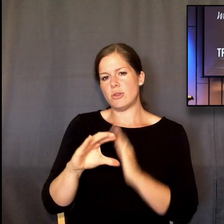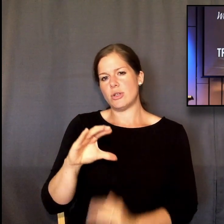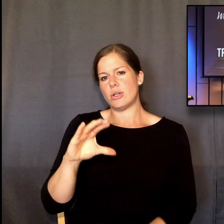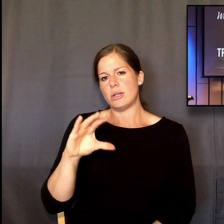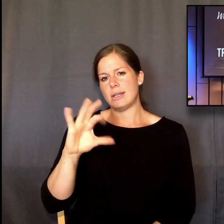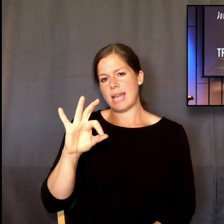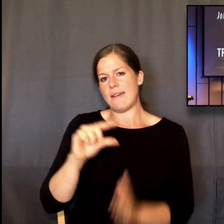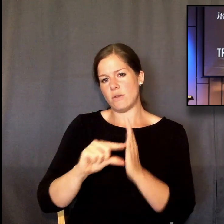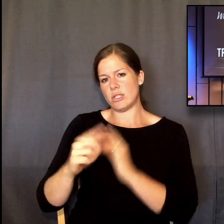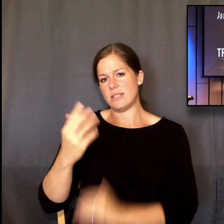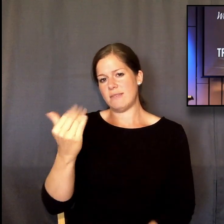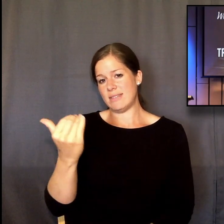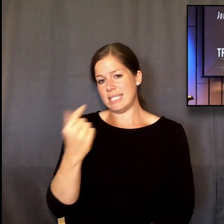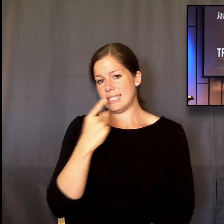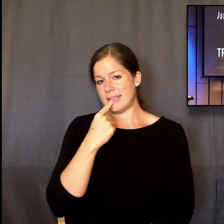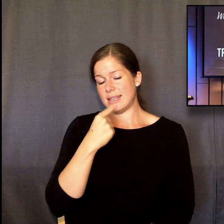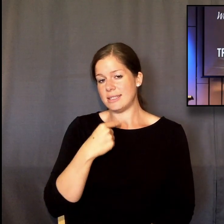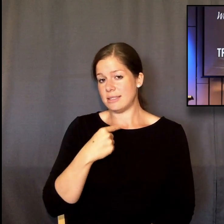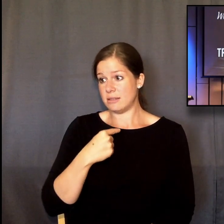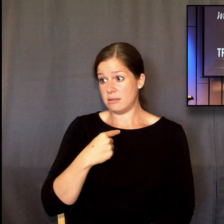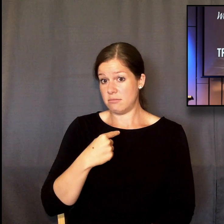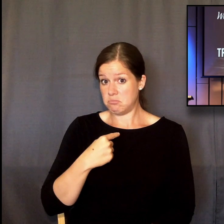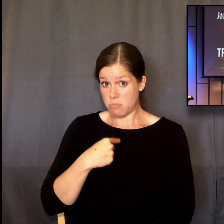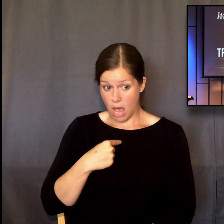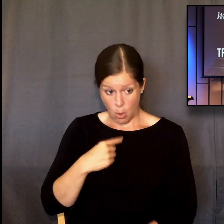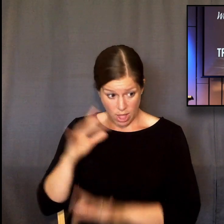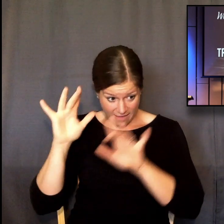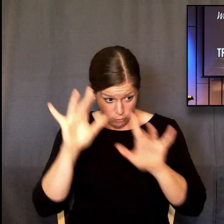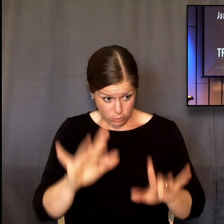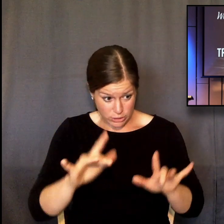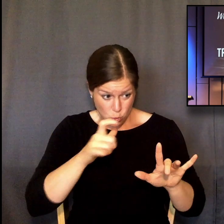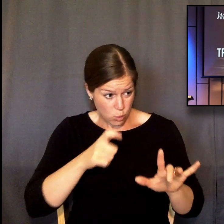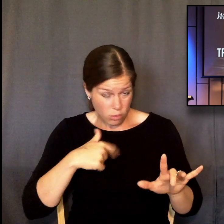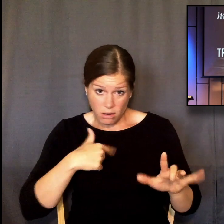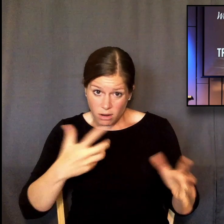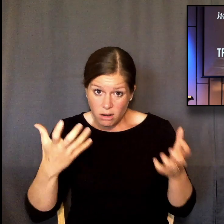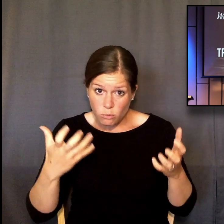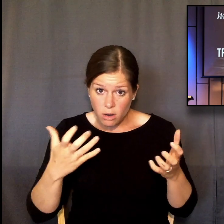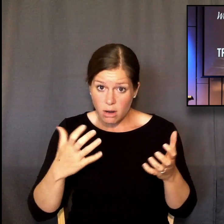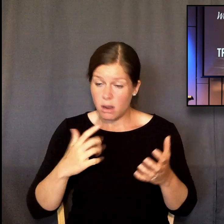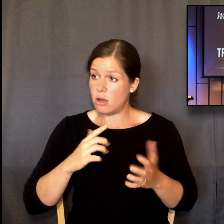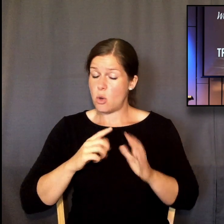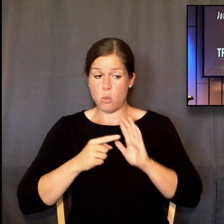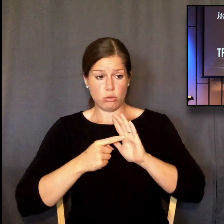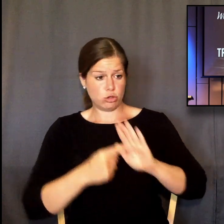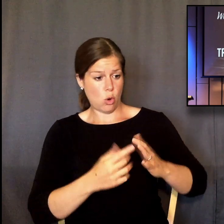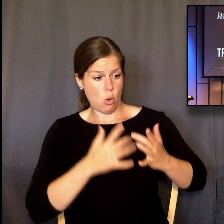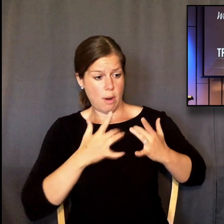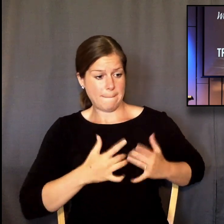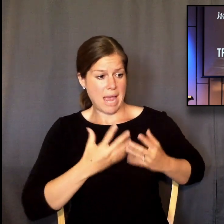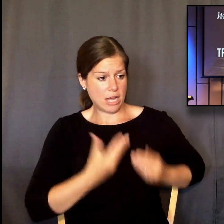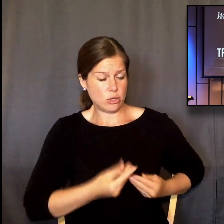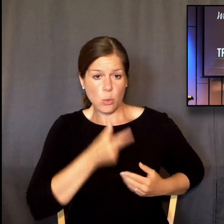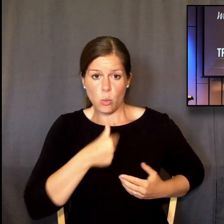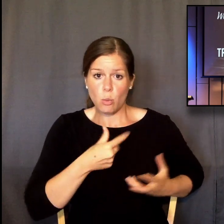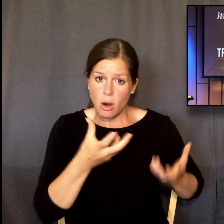God speaking. I will have mercy on whom I have mercy. I will have compassion on whom I have compassion. So then